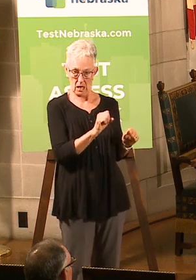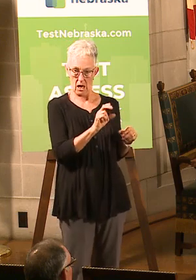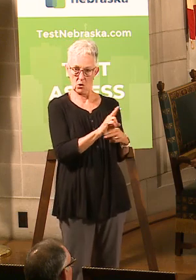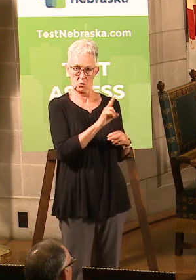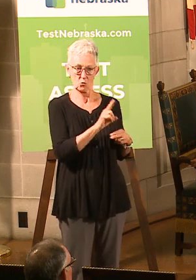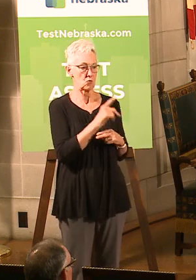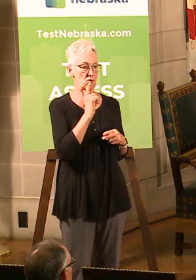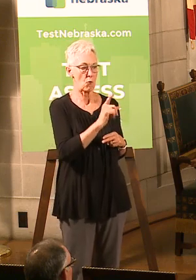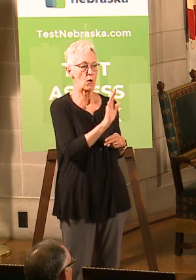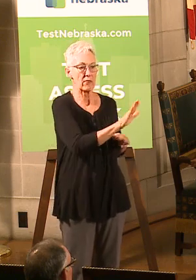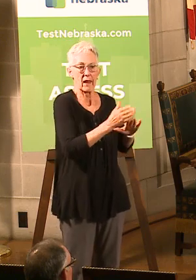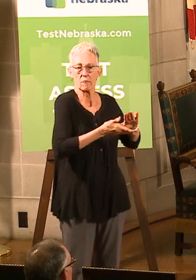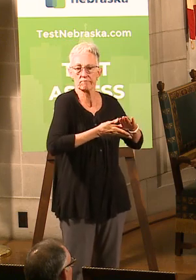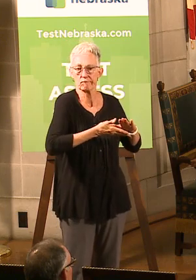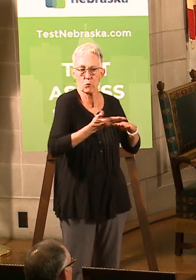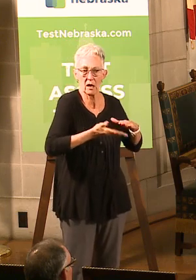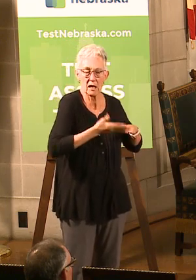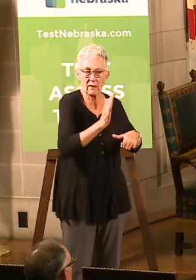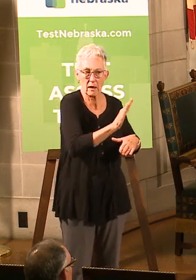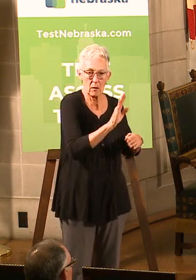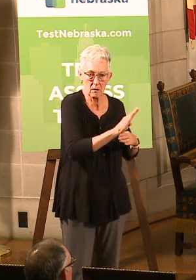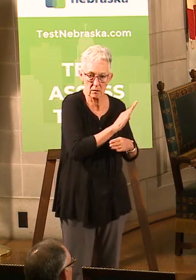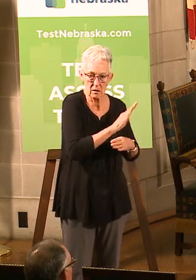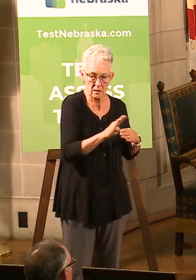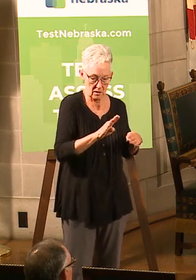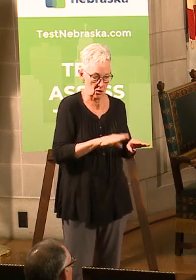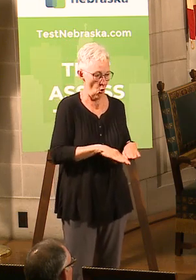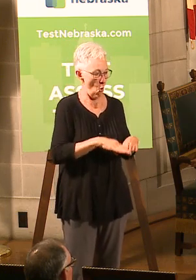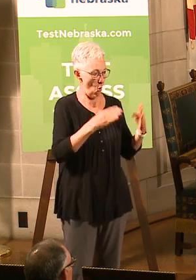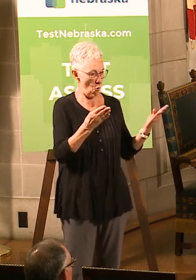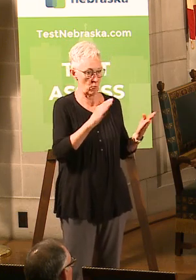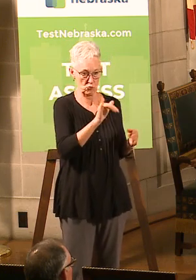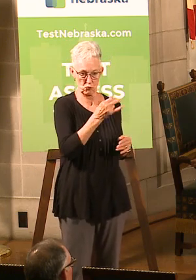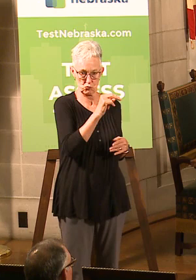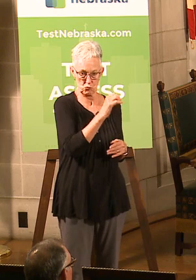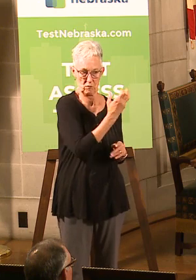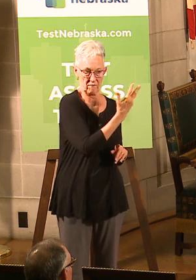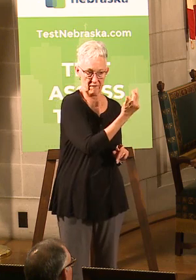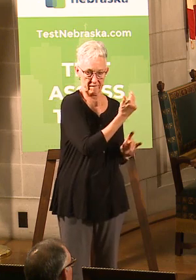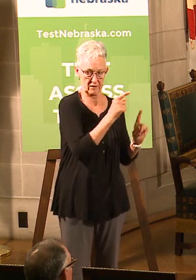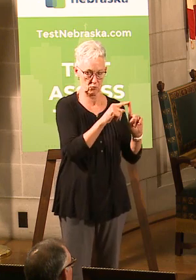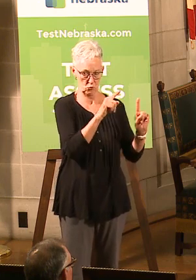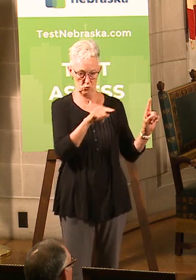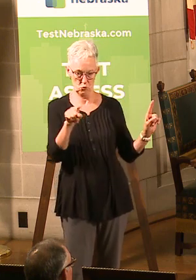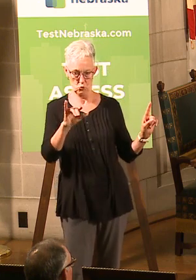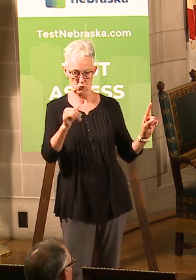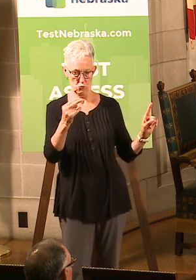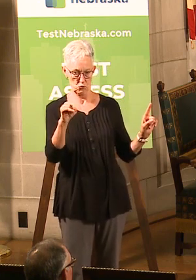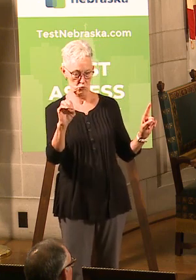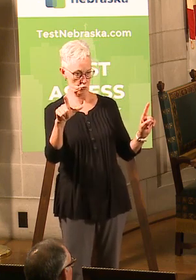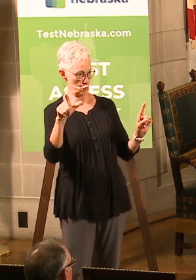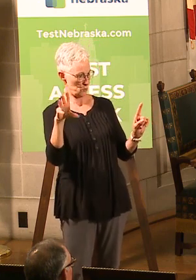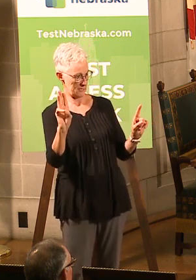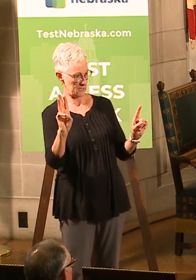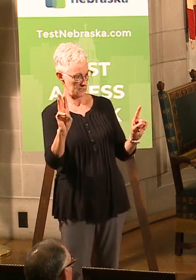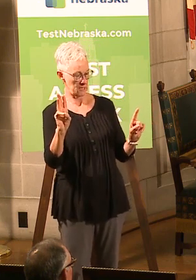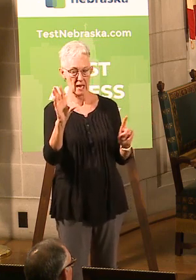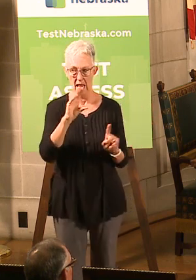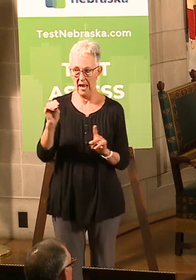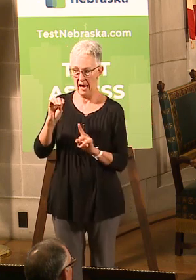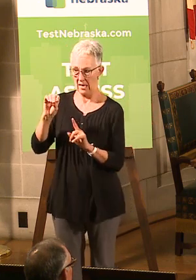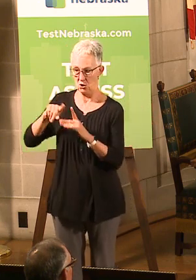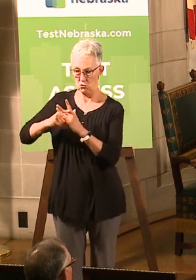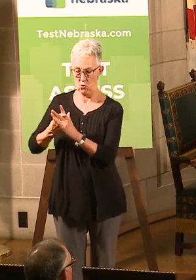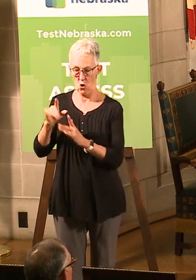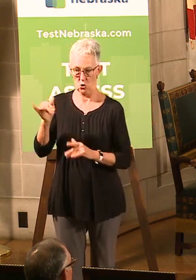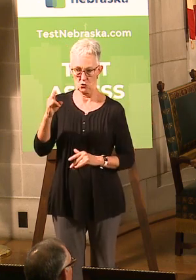15th, close on the 26th, and in terms of funding, the plan is no earlier than July 17th